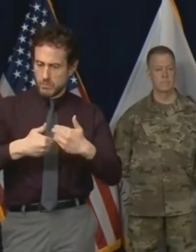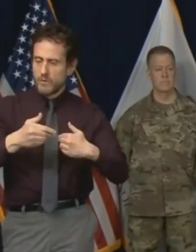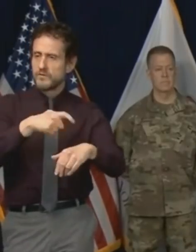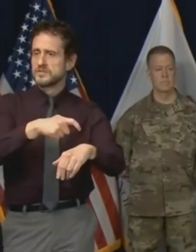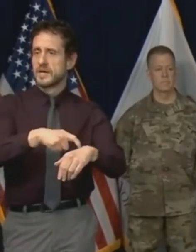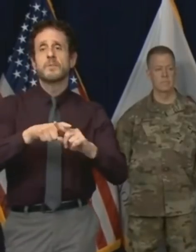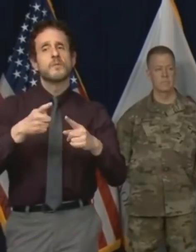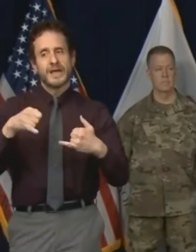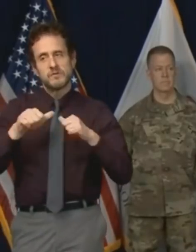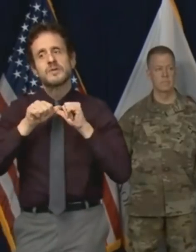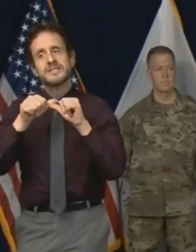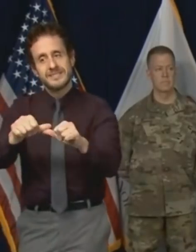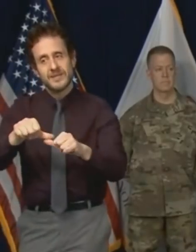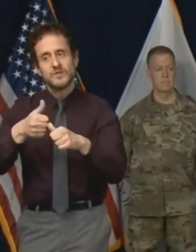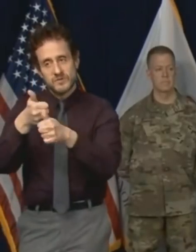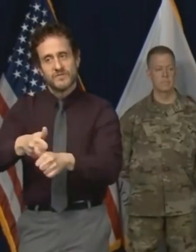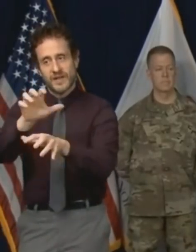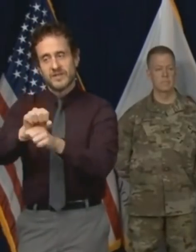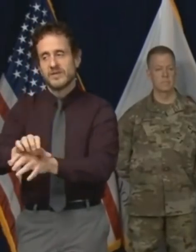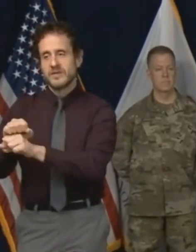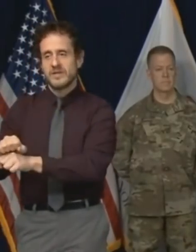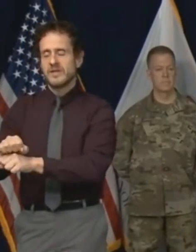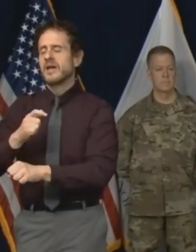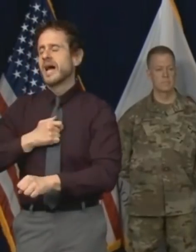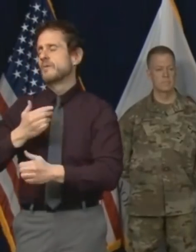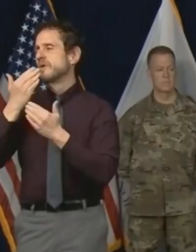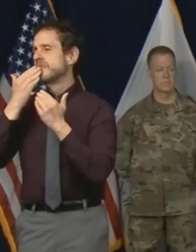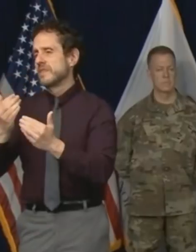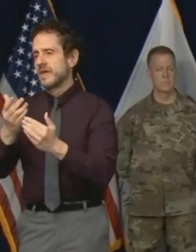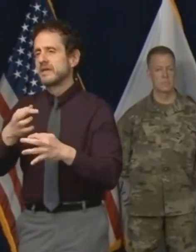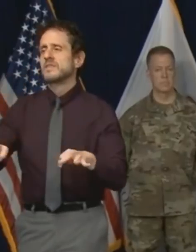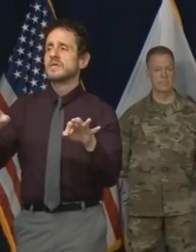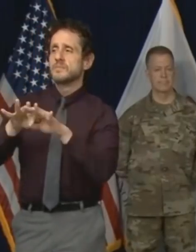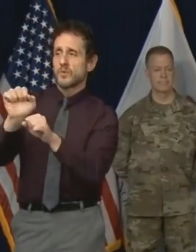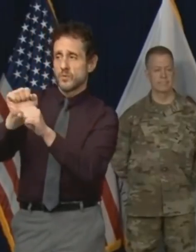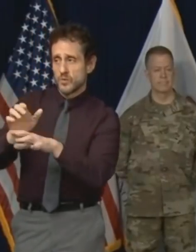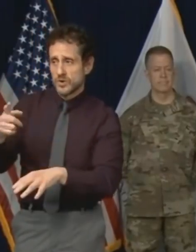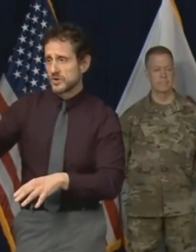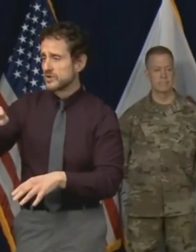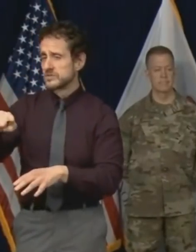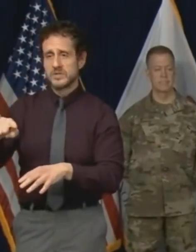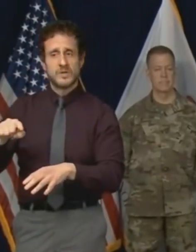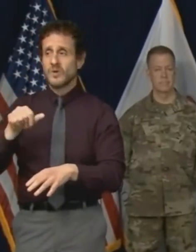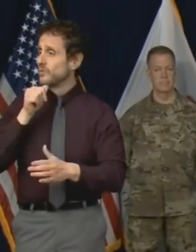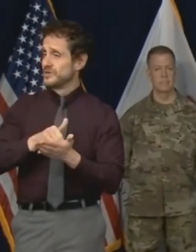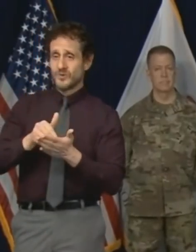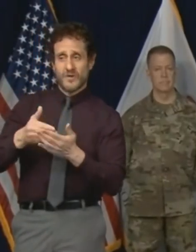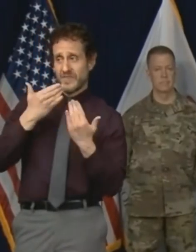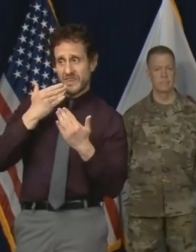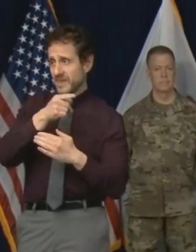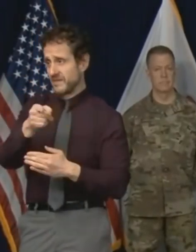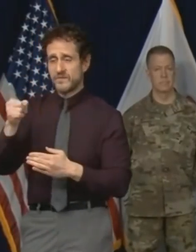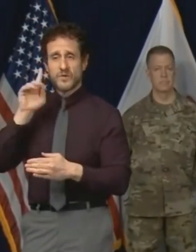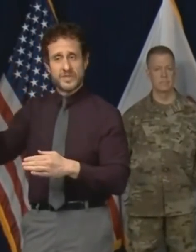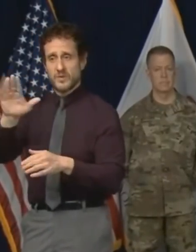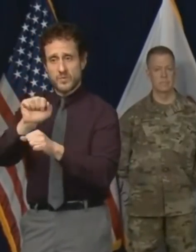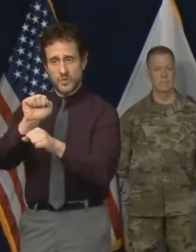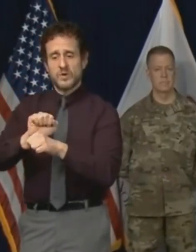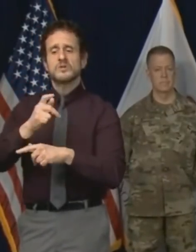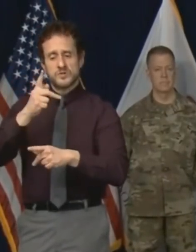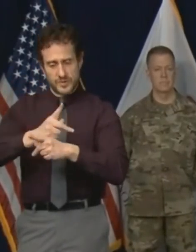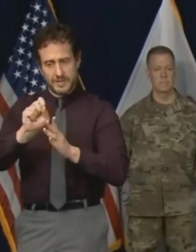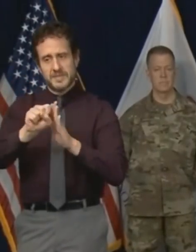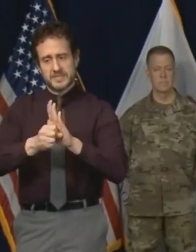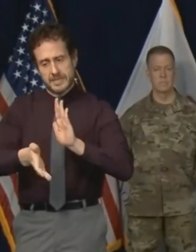I'd like to take this opportunity to give a shout out to all the essential workers who are not often thanked for the work that they do to keep our state